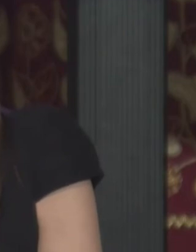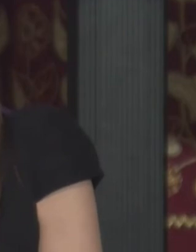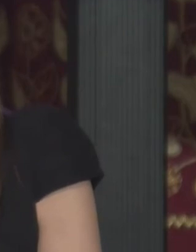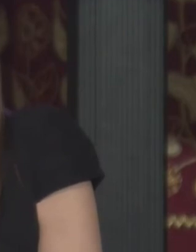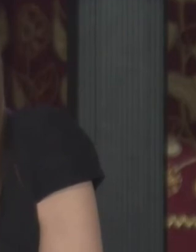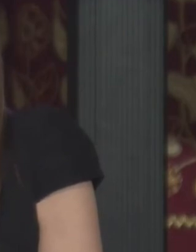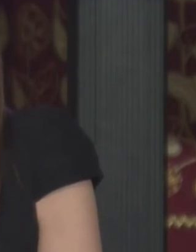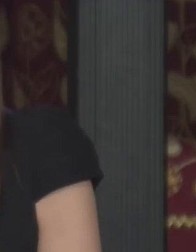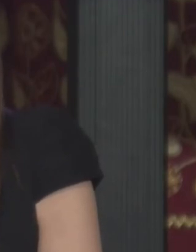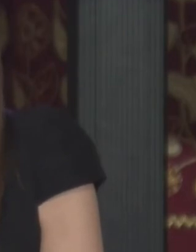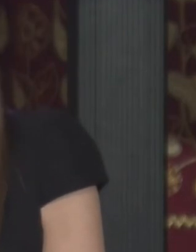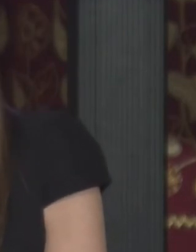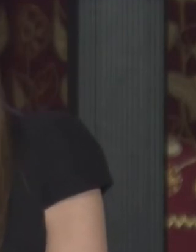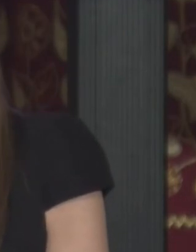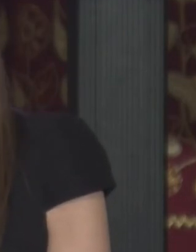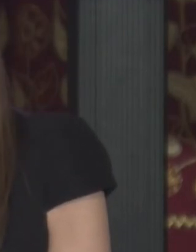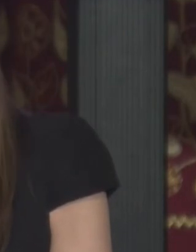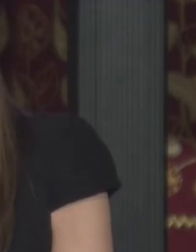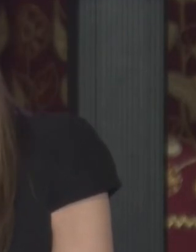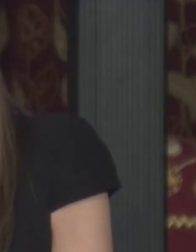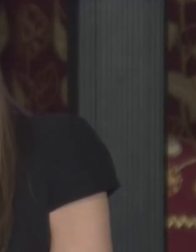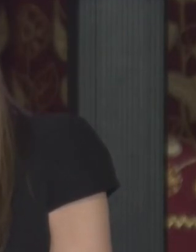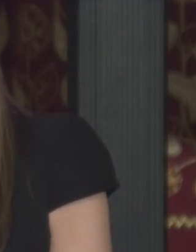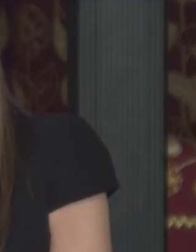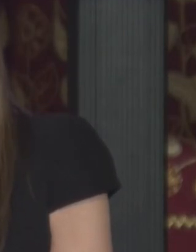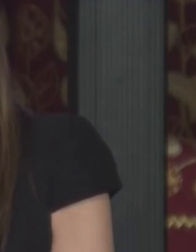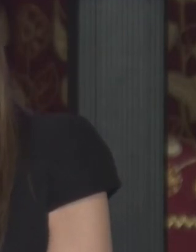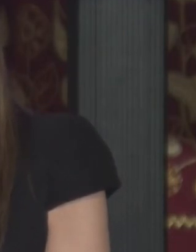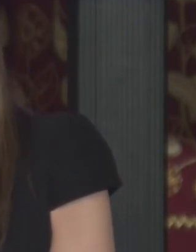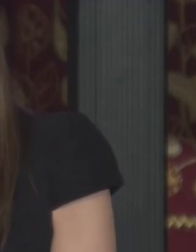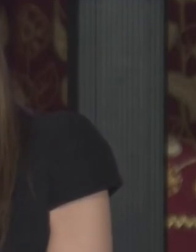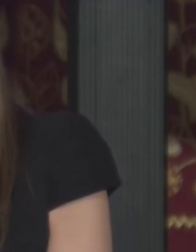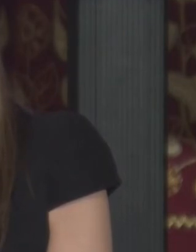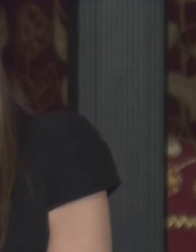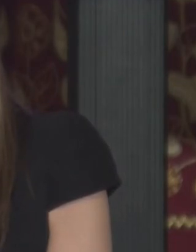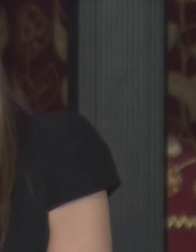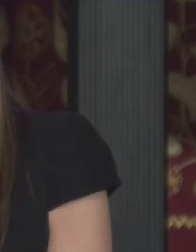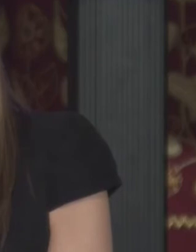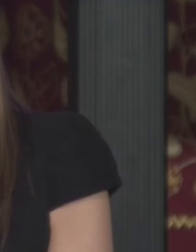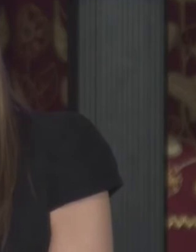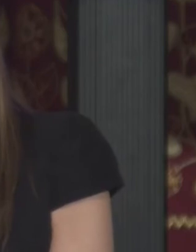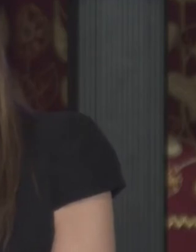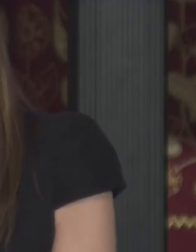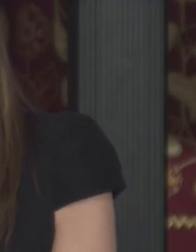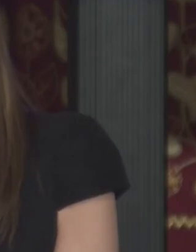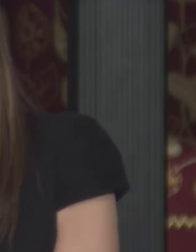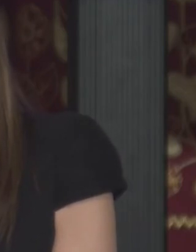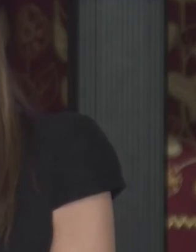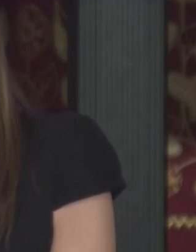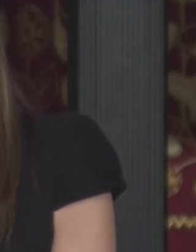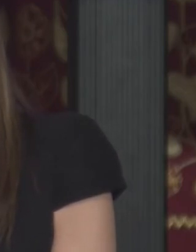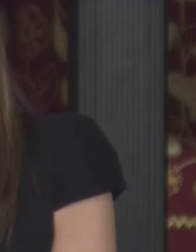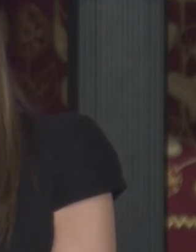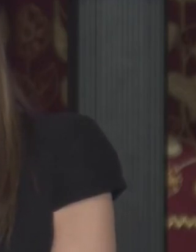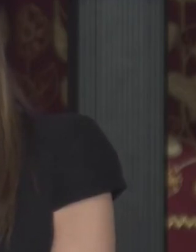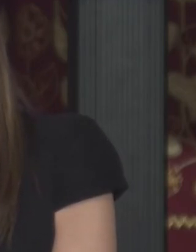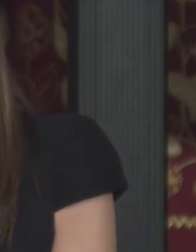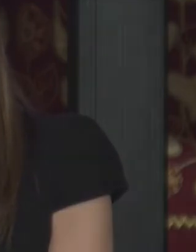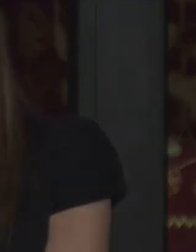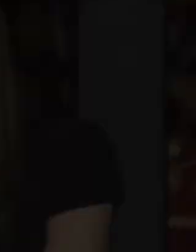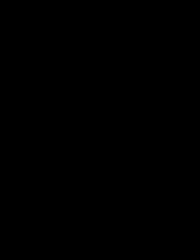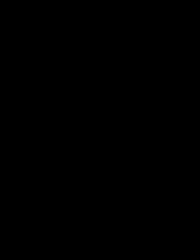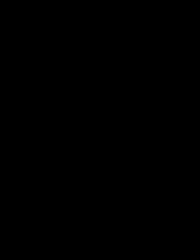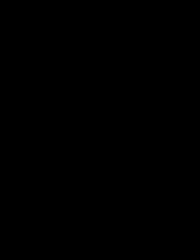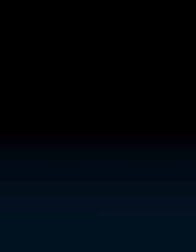train the tracers, to recruit them to interview, to perform the background checks, and then we're going to coordinate all of the counties, and also with New Jersey and